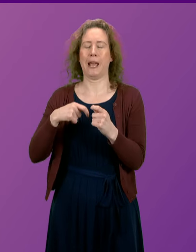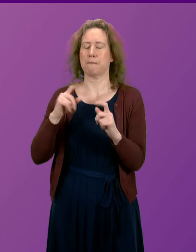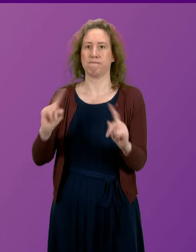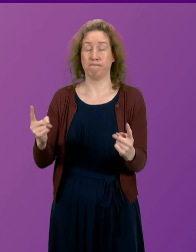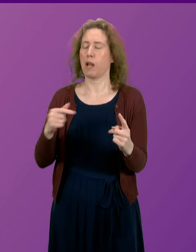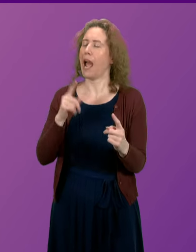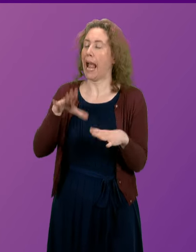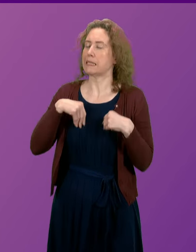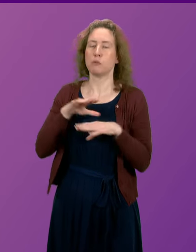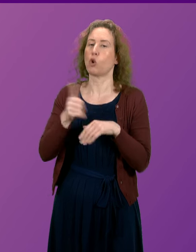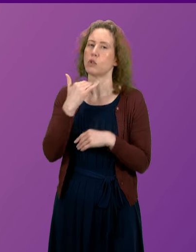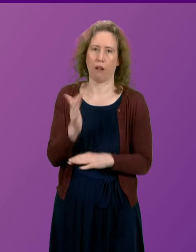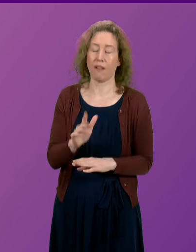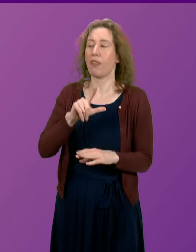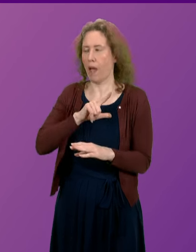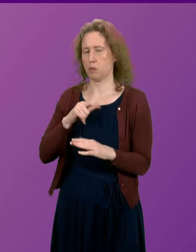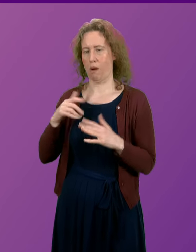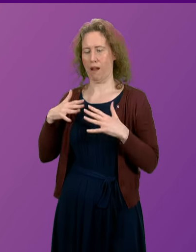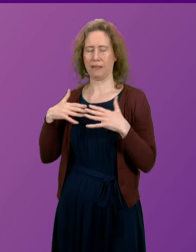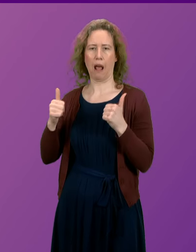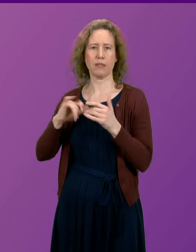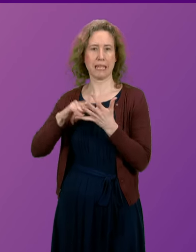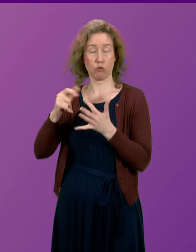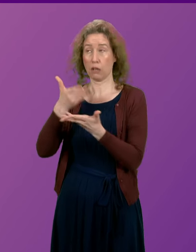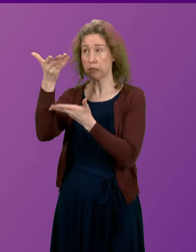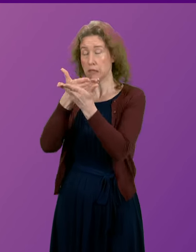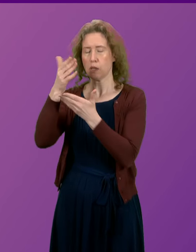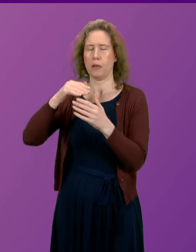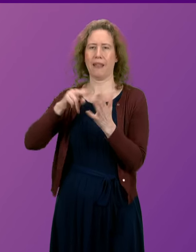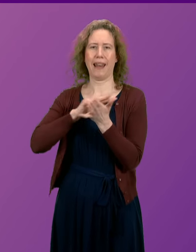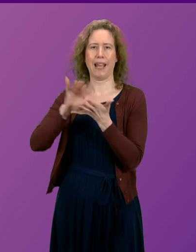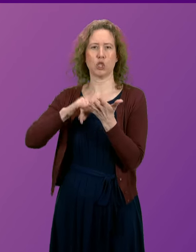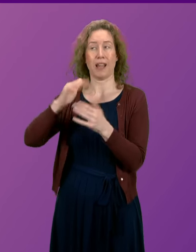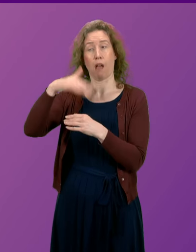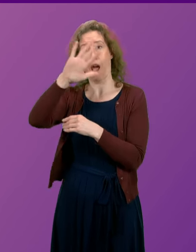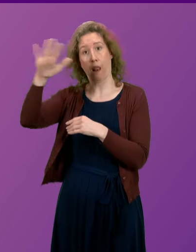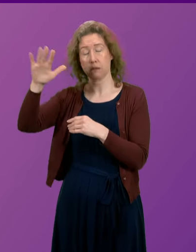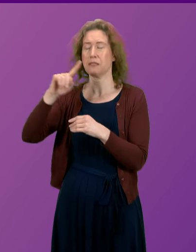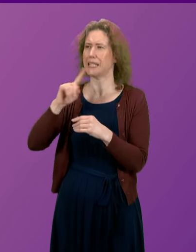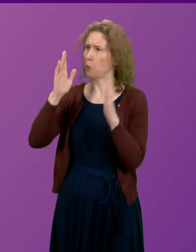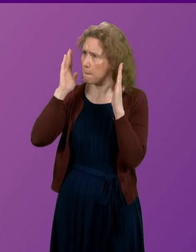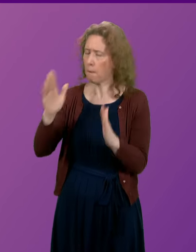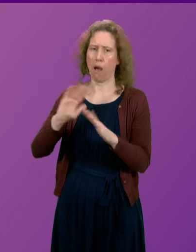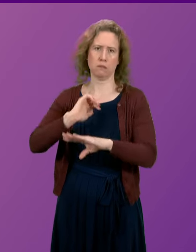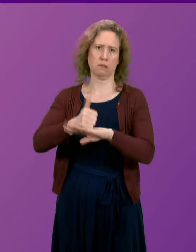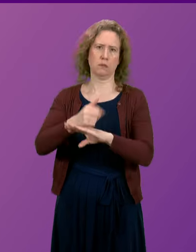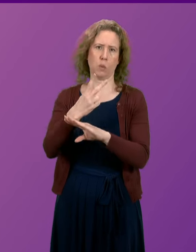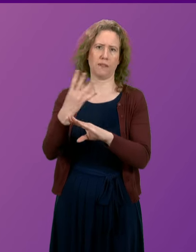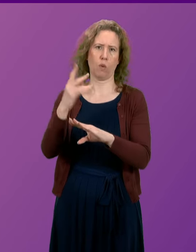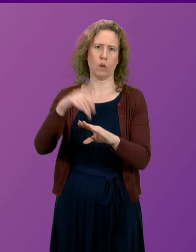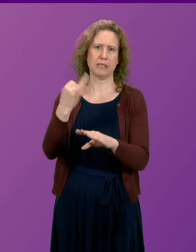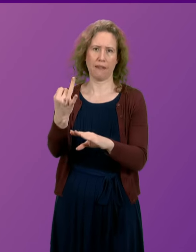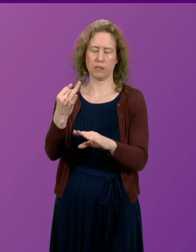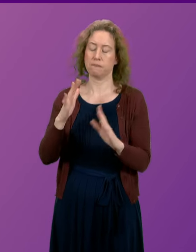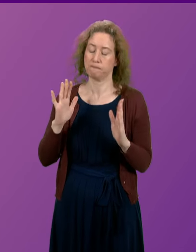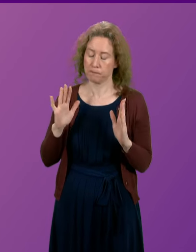why the Health Secretary has spoken to NHS Highland to insist that those arrangements must be put in place. But there